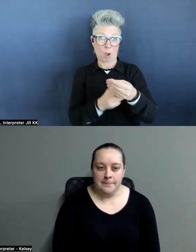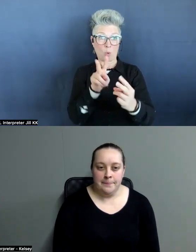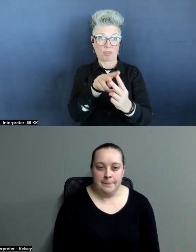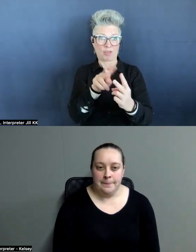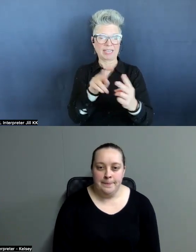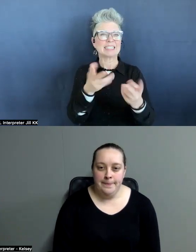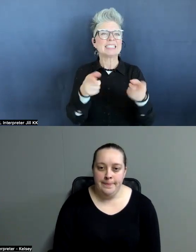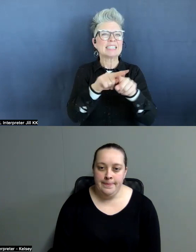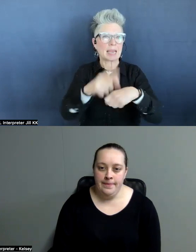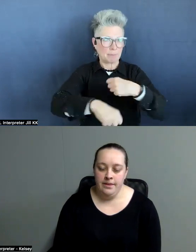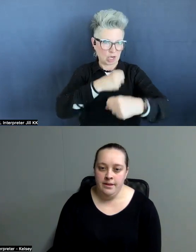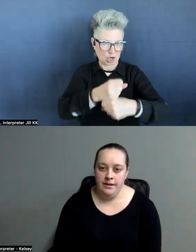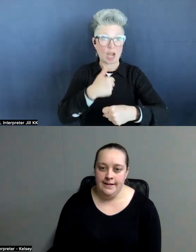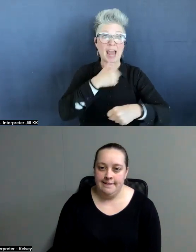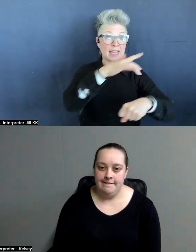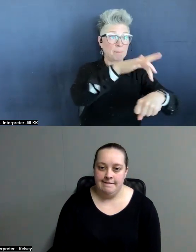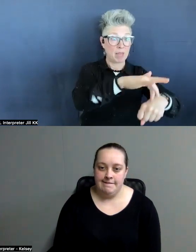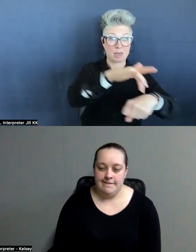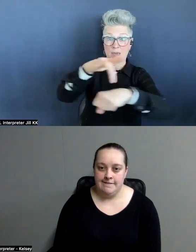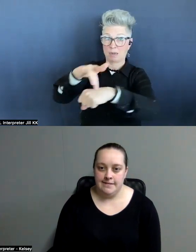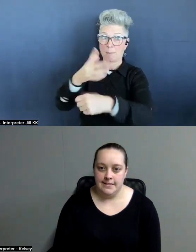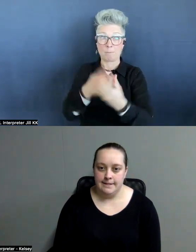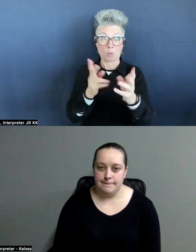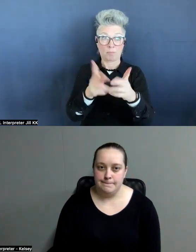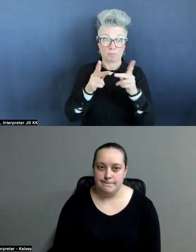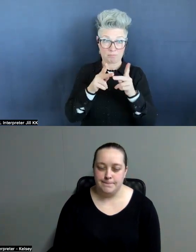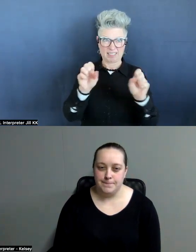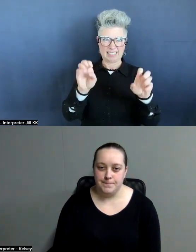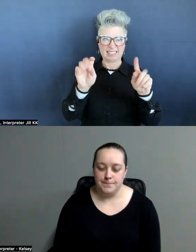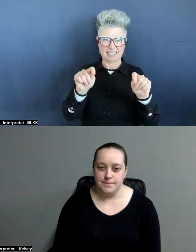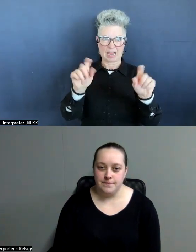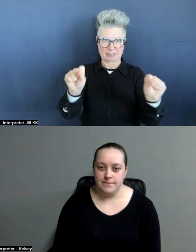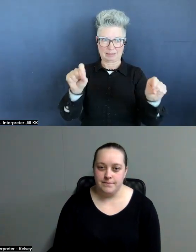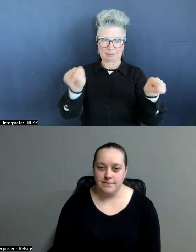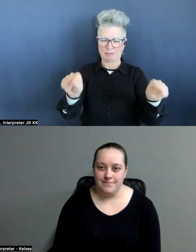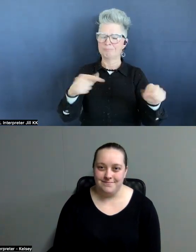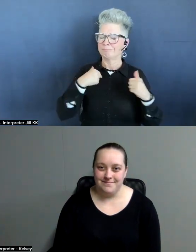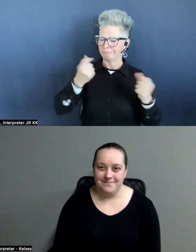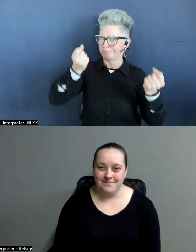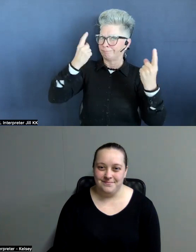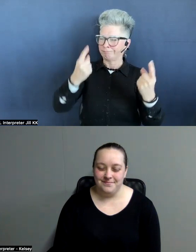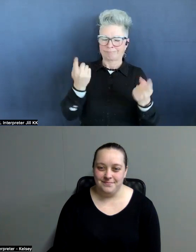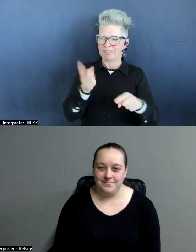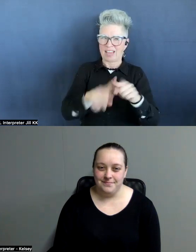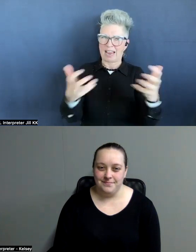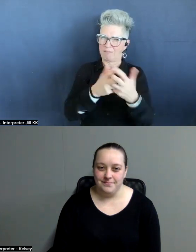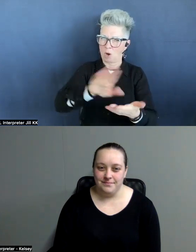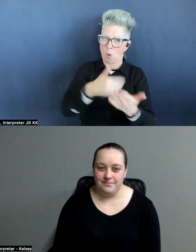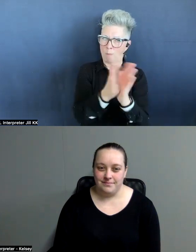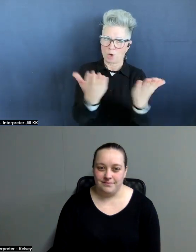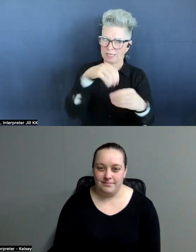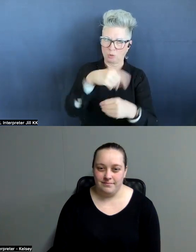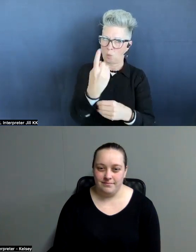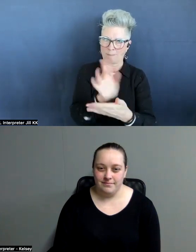had gone to both of those sets. And so I really got a pretty good education of how they can't fit a whole book into a movie. But